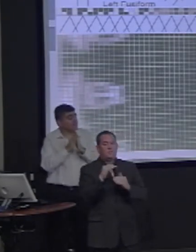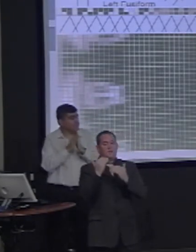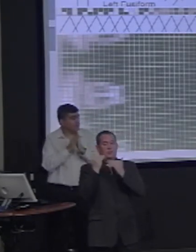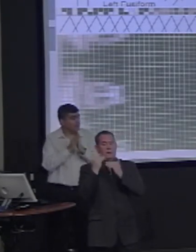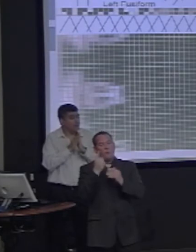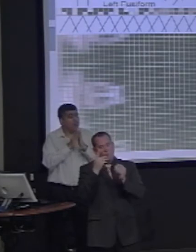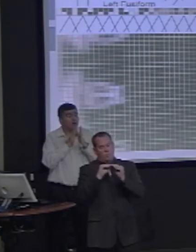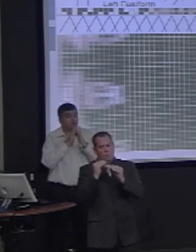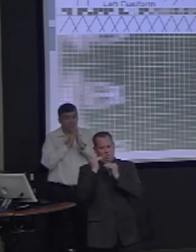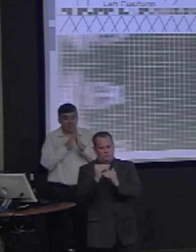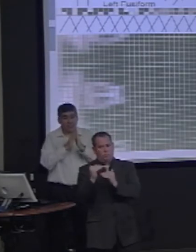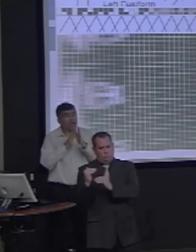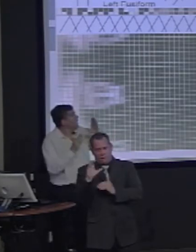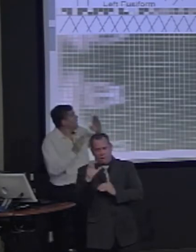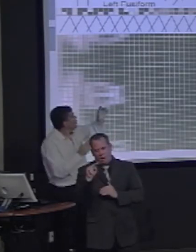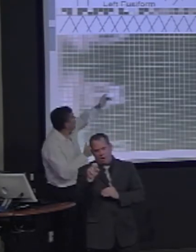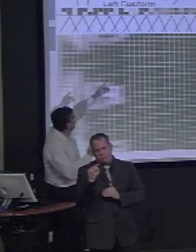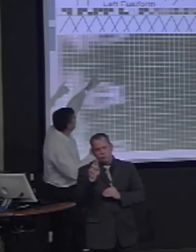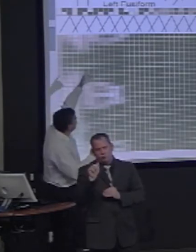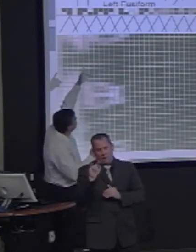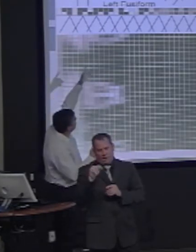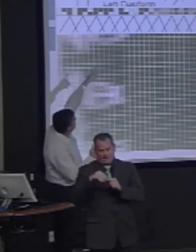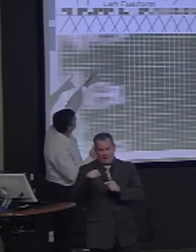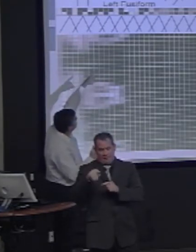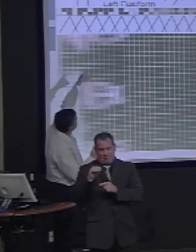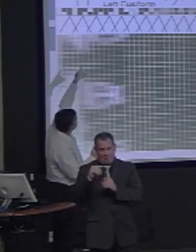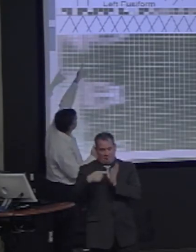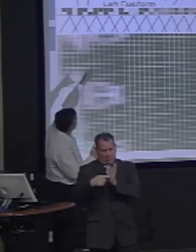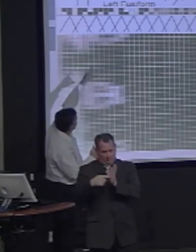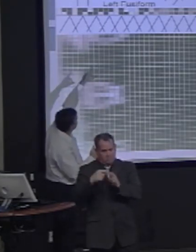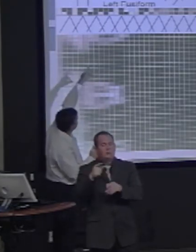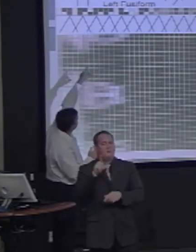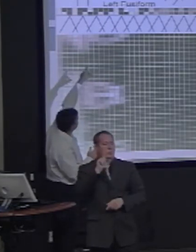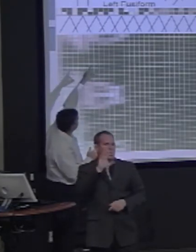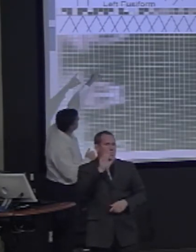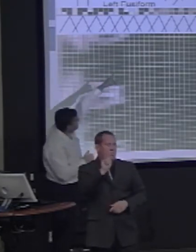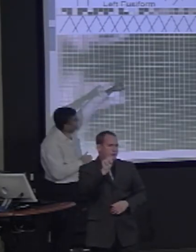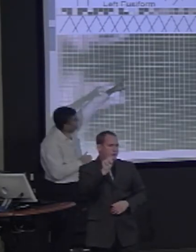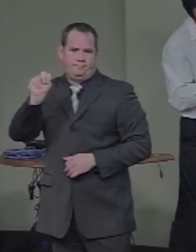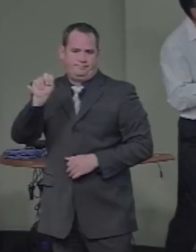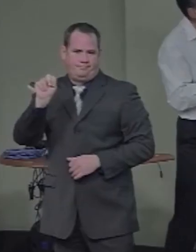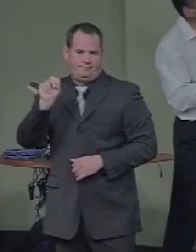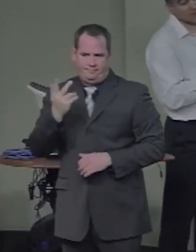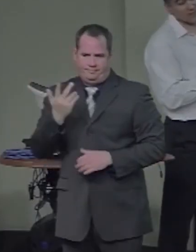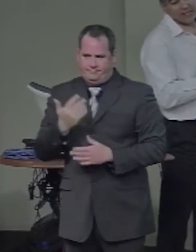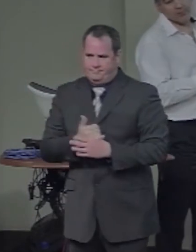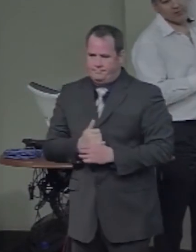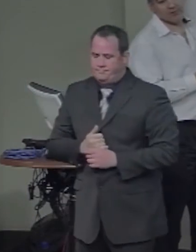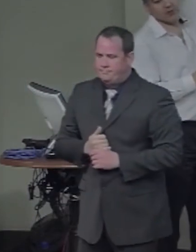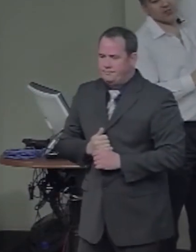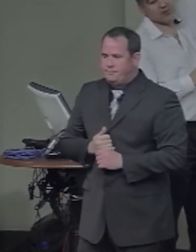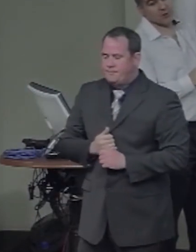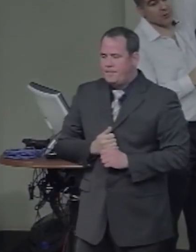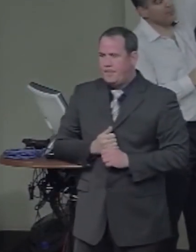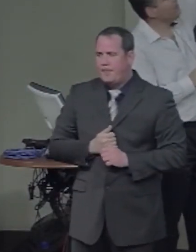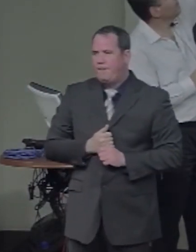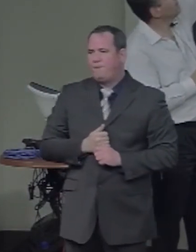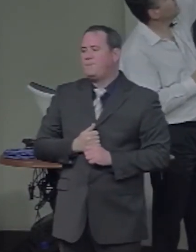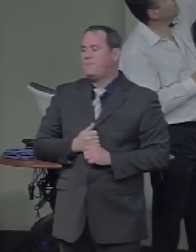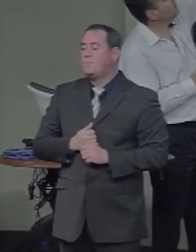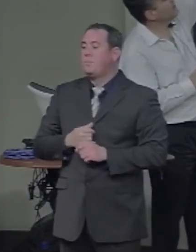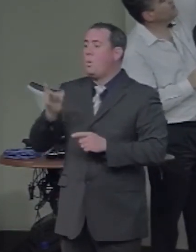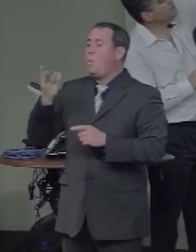locality. Which is when these intermedial units, what I've labeled fusiform,